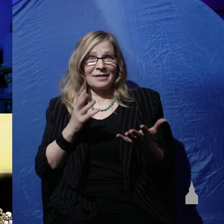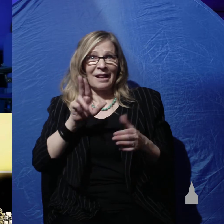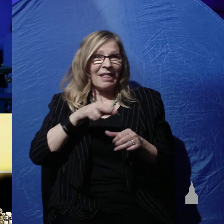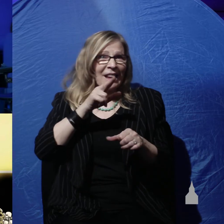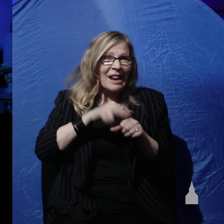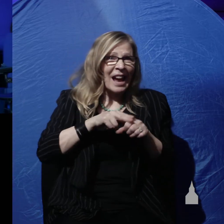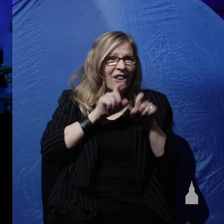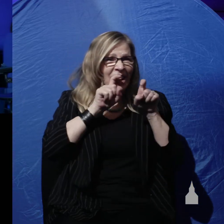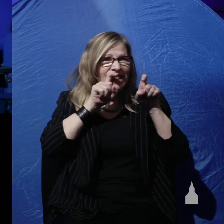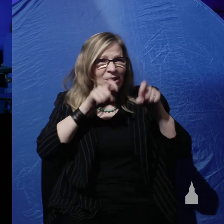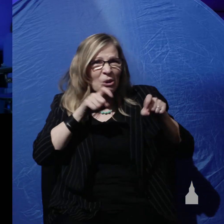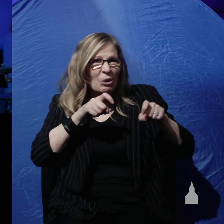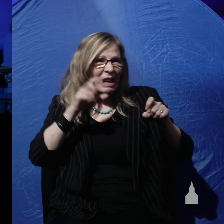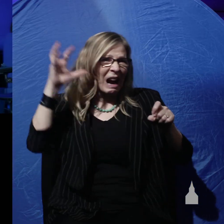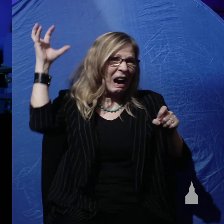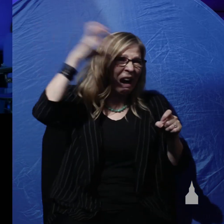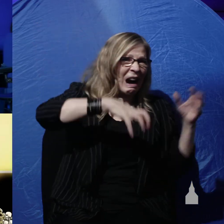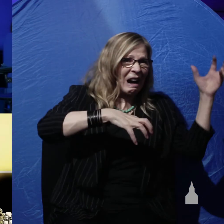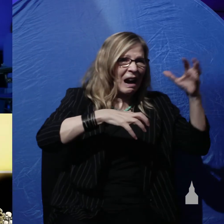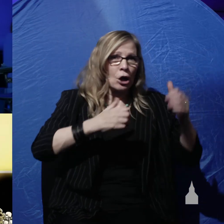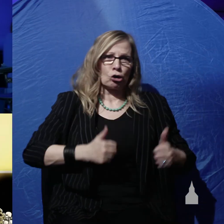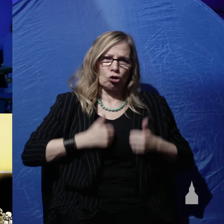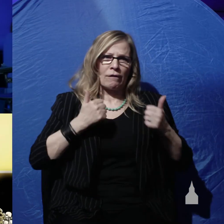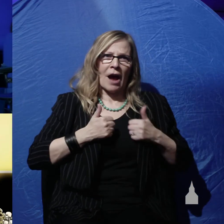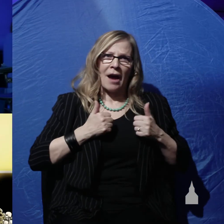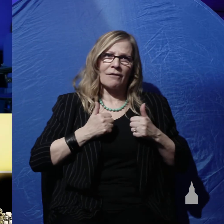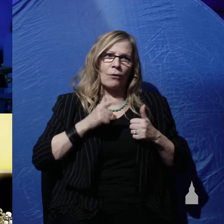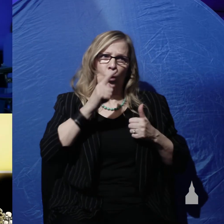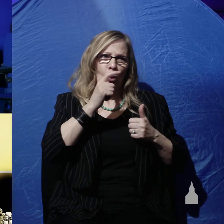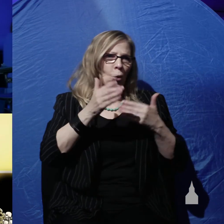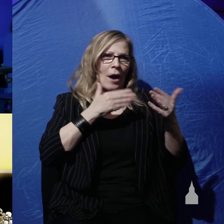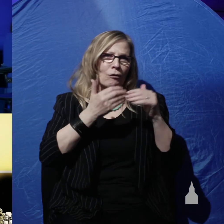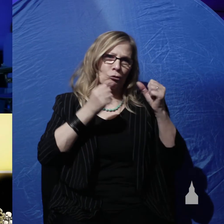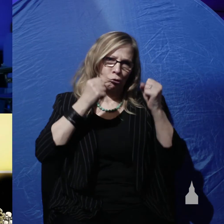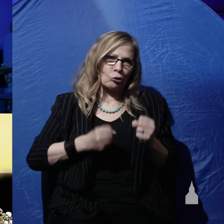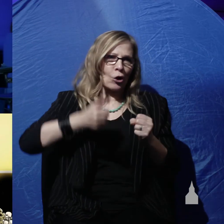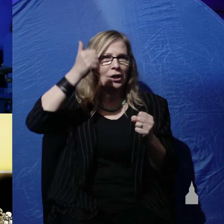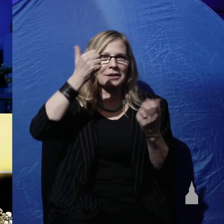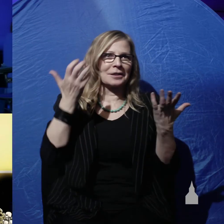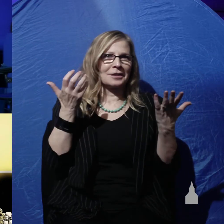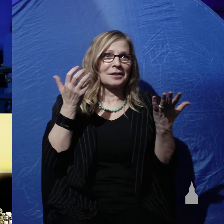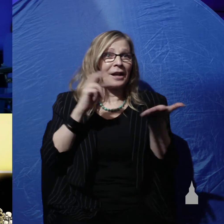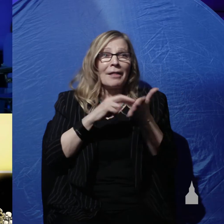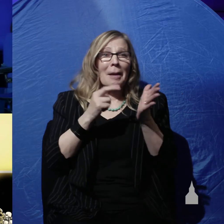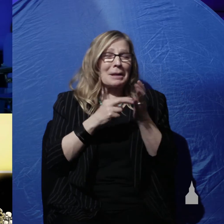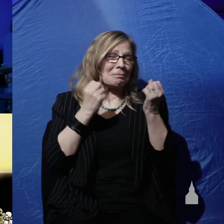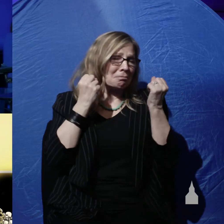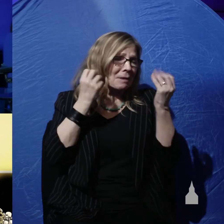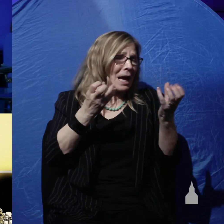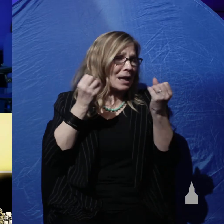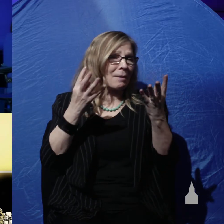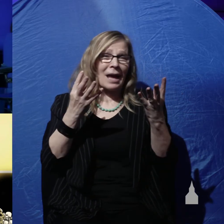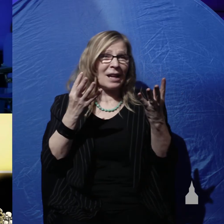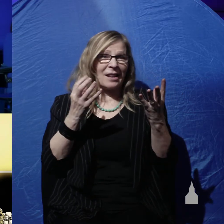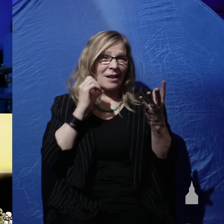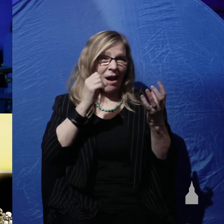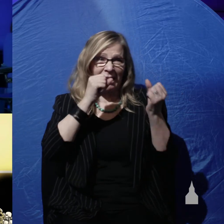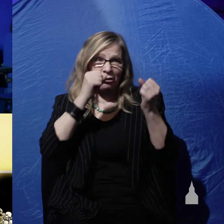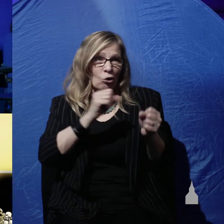claw. It's the survival of the fittest which means that billions of unfit didn't survive and it's